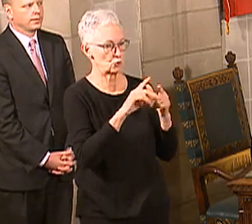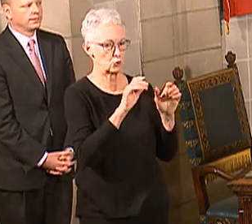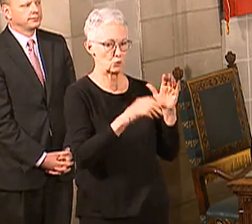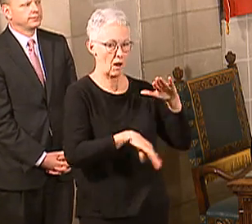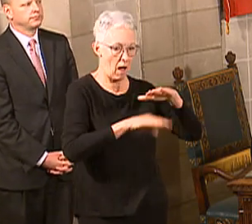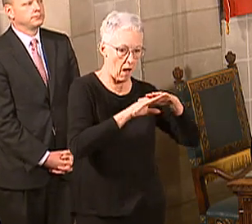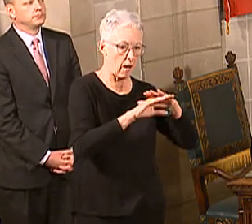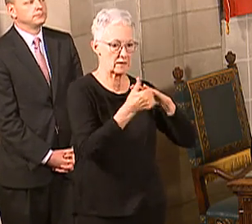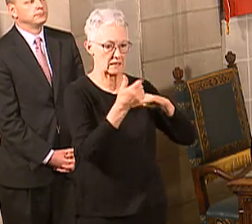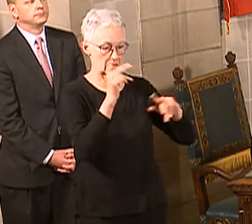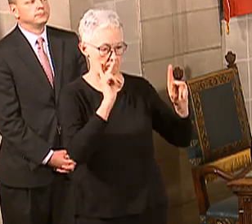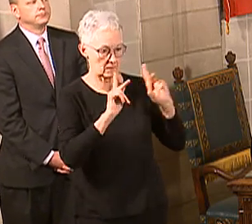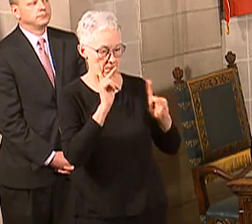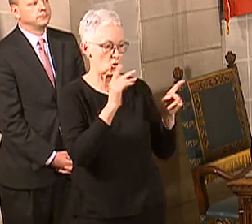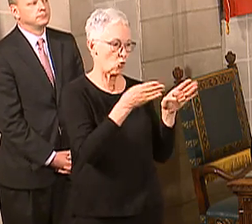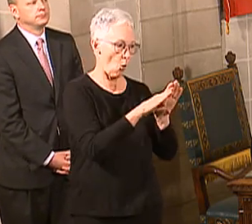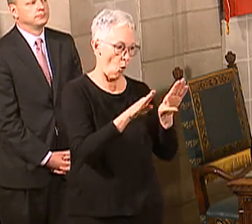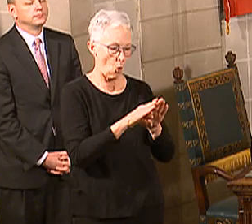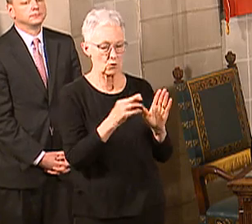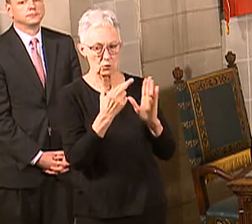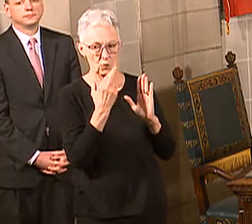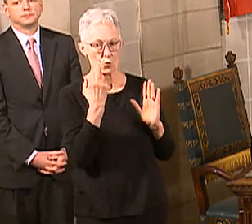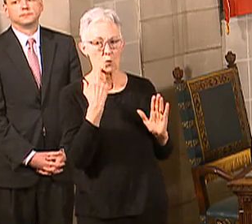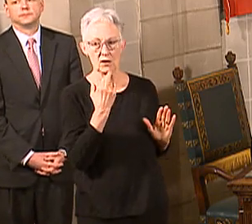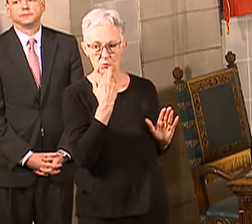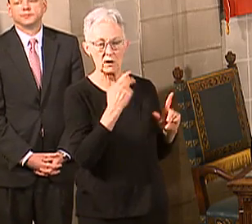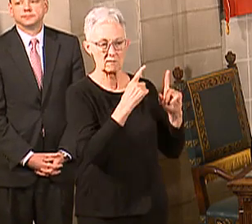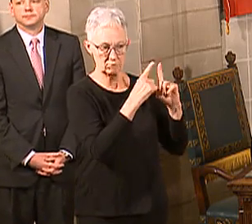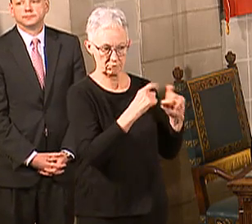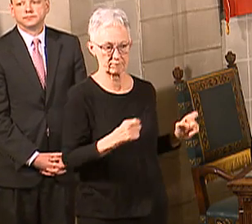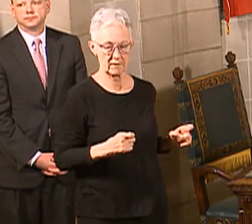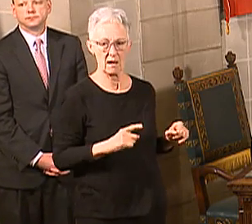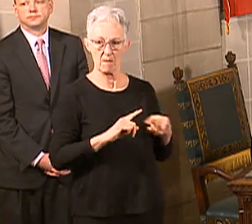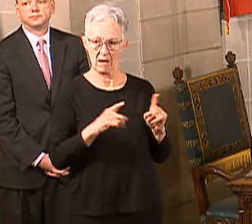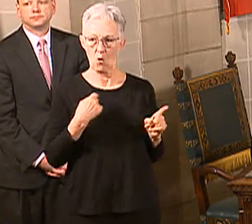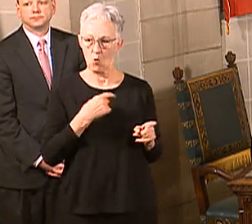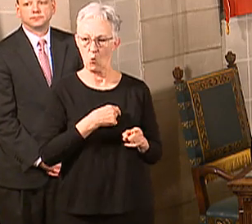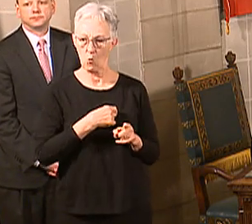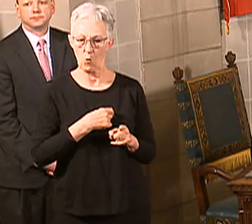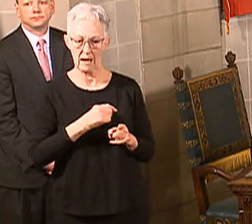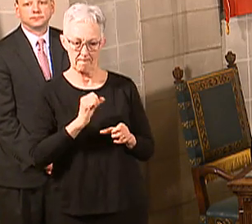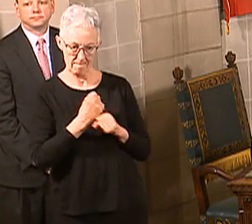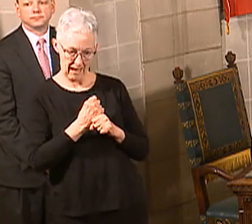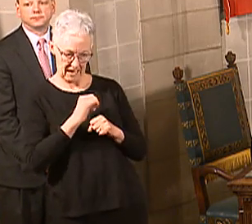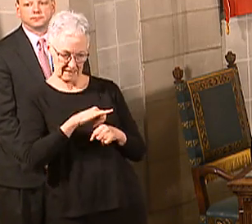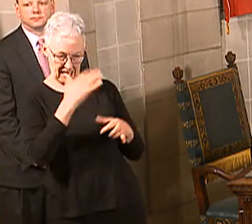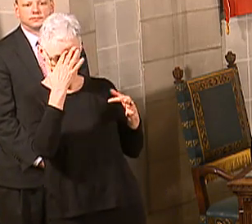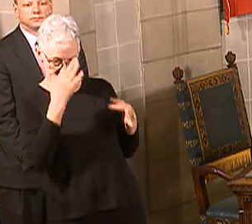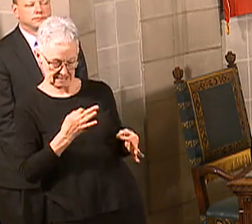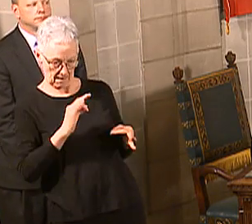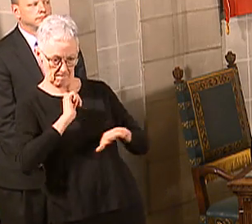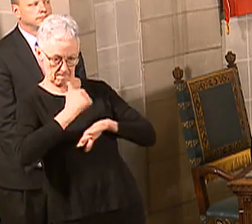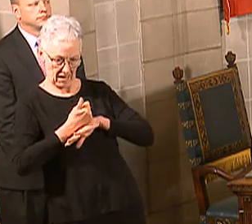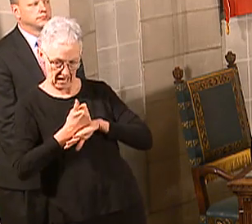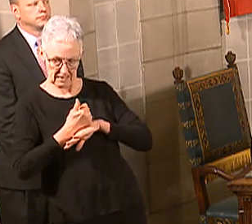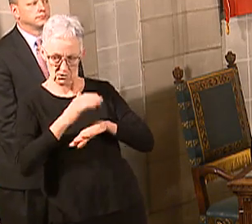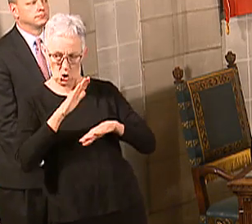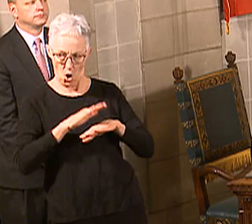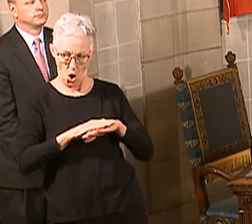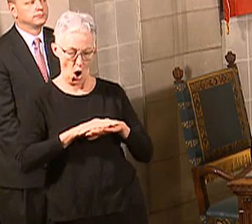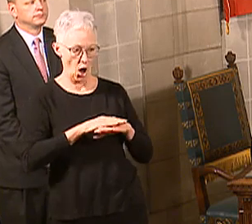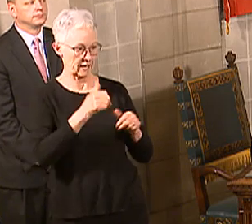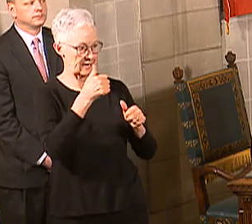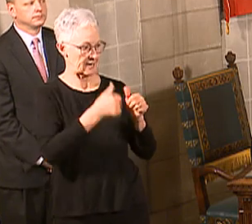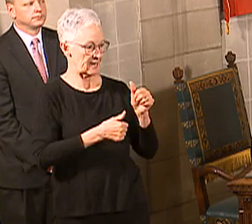patchwork approach, what this is is a regional approach that recognizes that it will, as Dr. Lauer used the term, be asynchronously